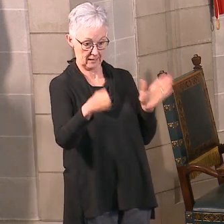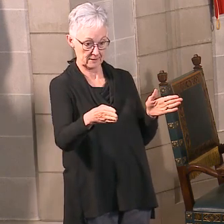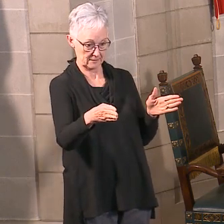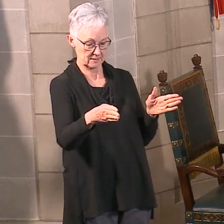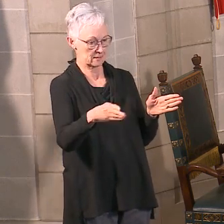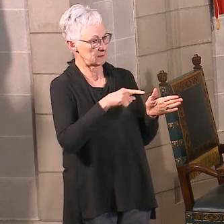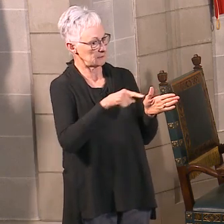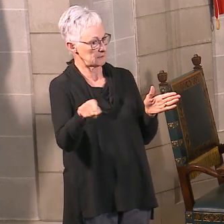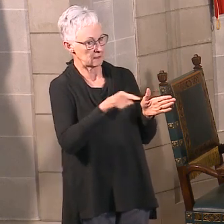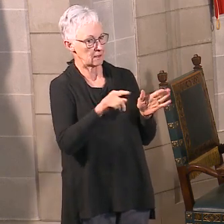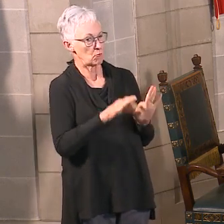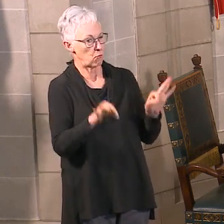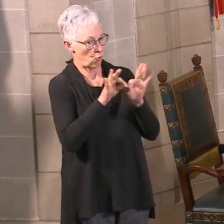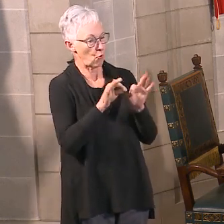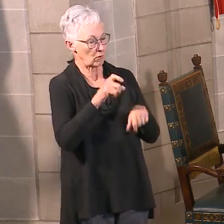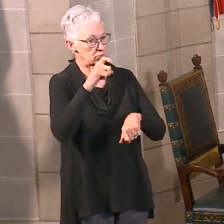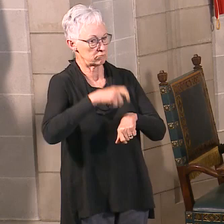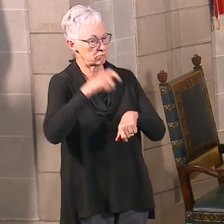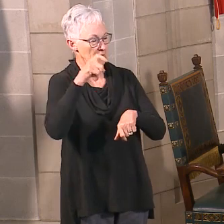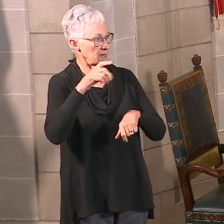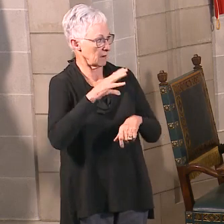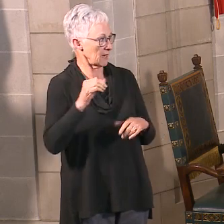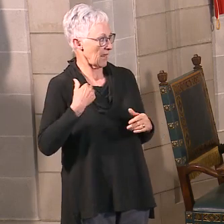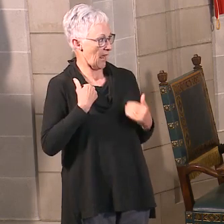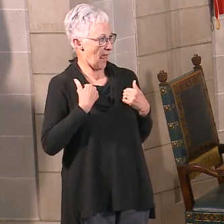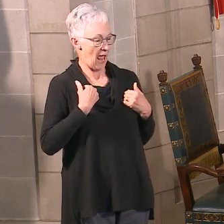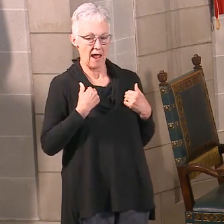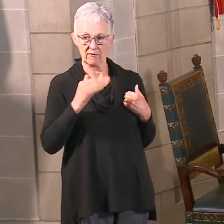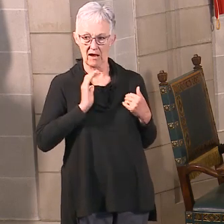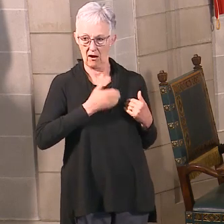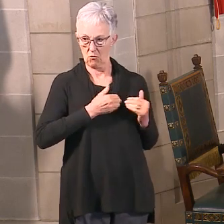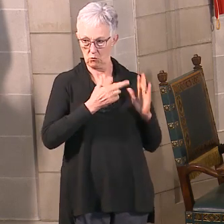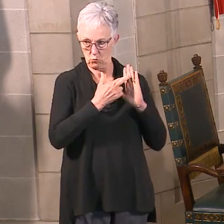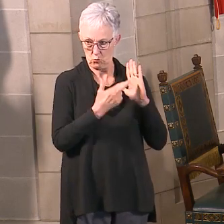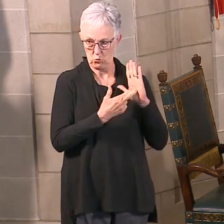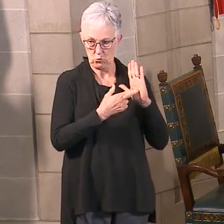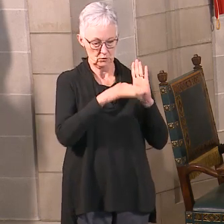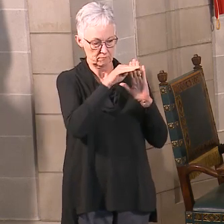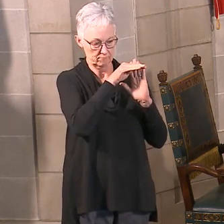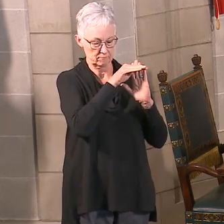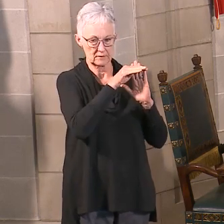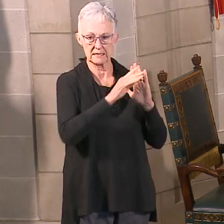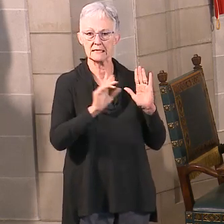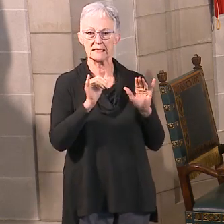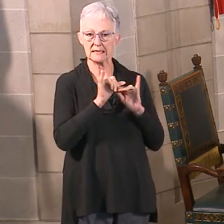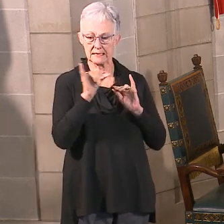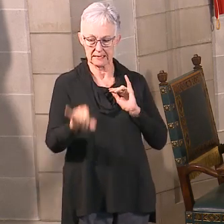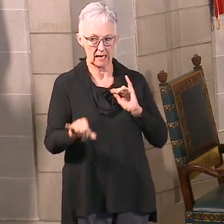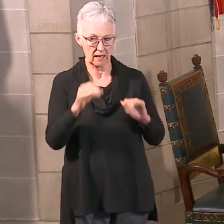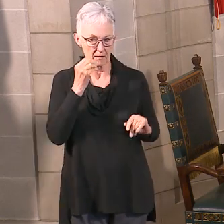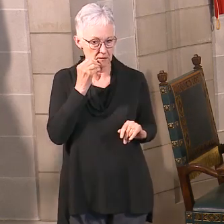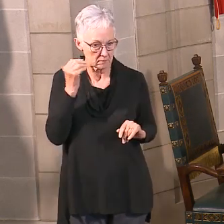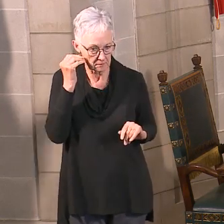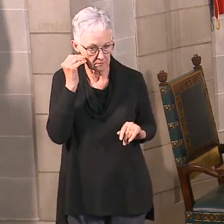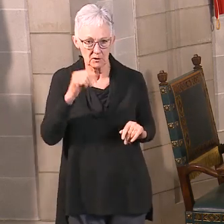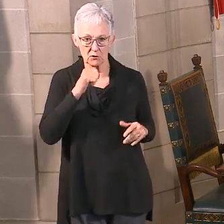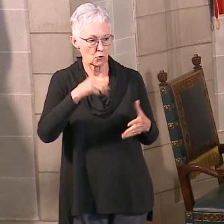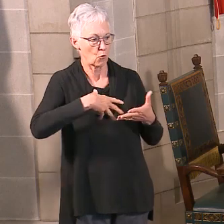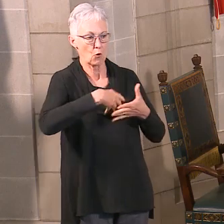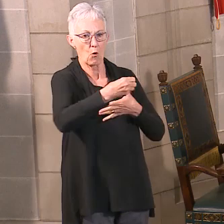stay healthy, stay connected. And, of course, we've got our six rules. Stay home. Don't take nonessential trips.